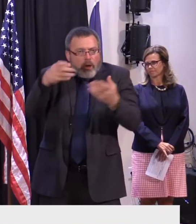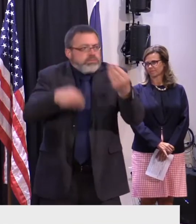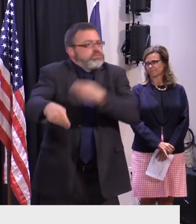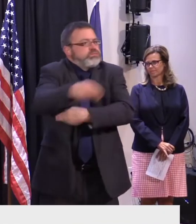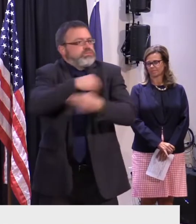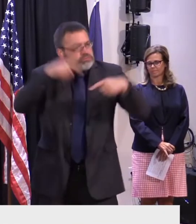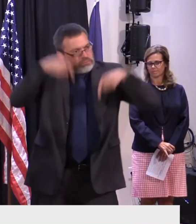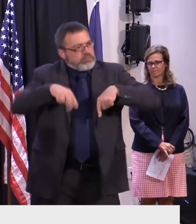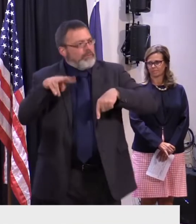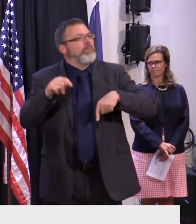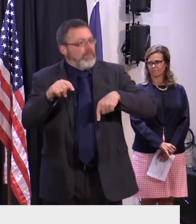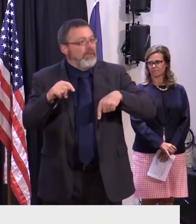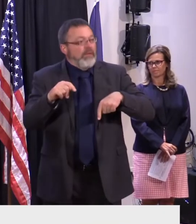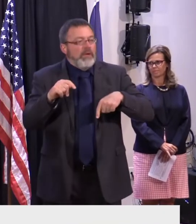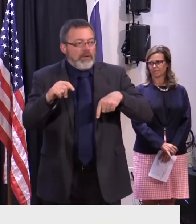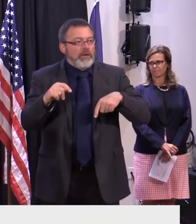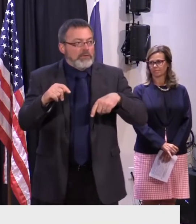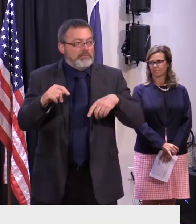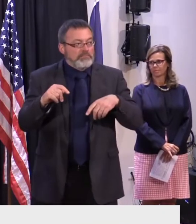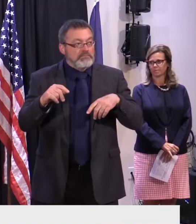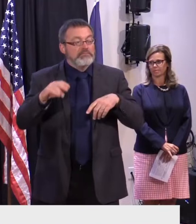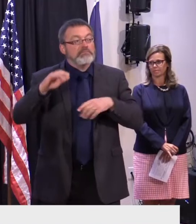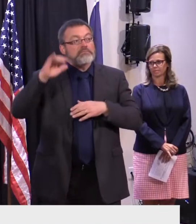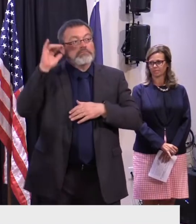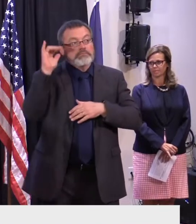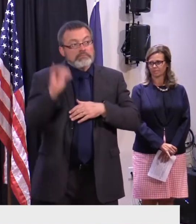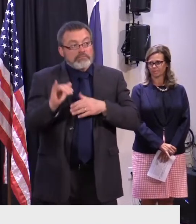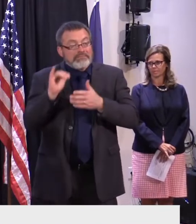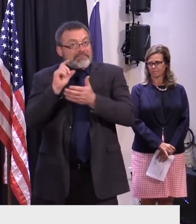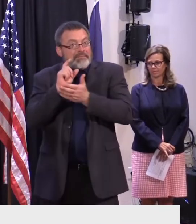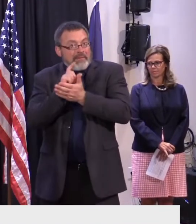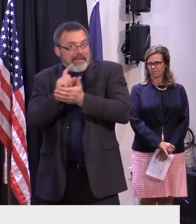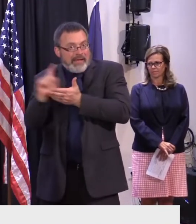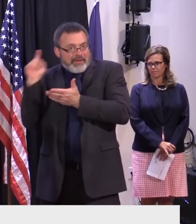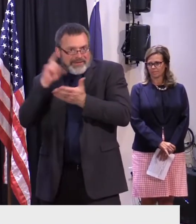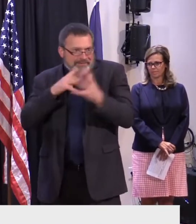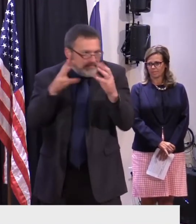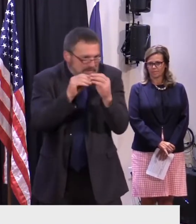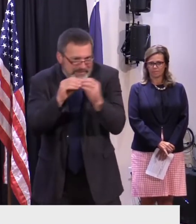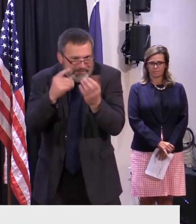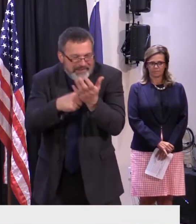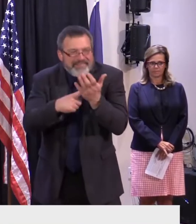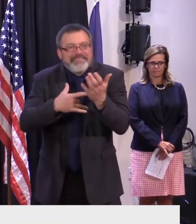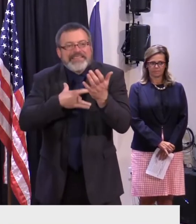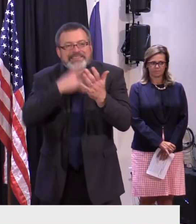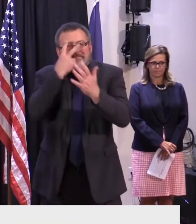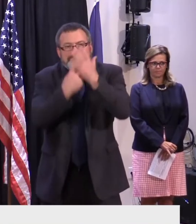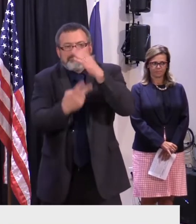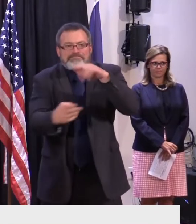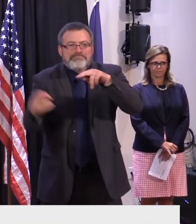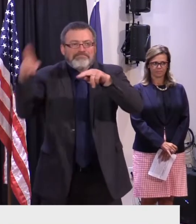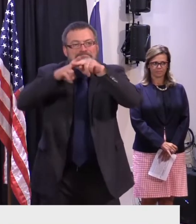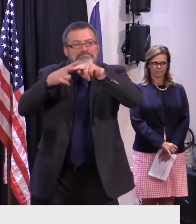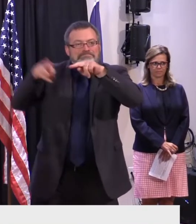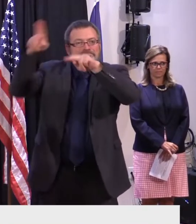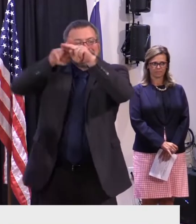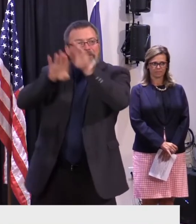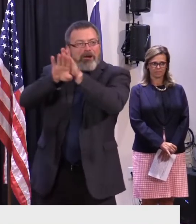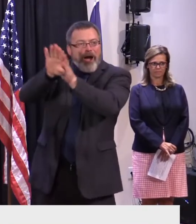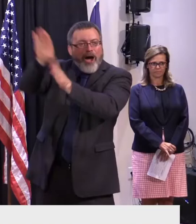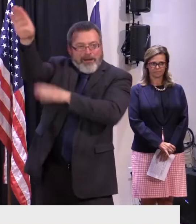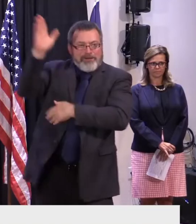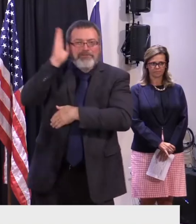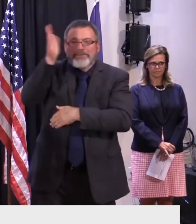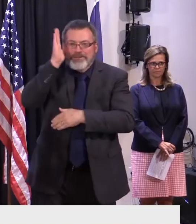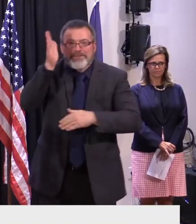I believe we can expand those numbers in the future. We also discussed other opportunities where we can work